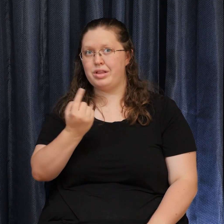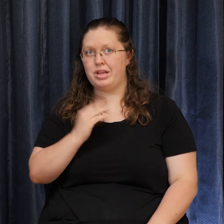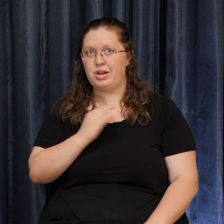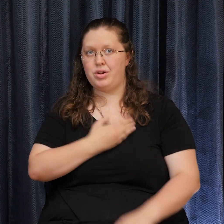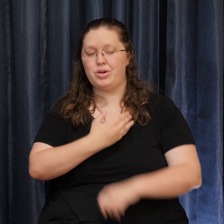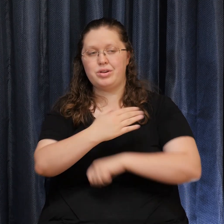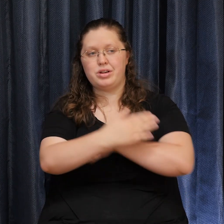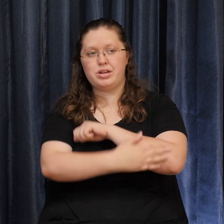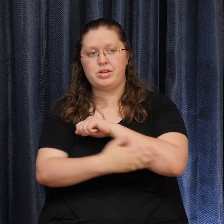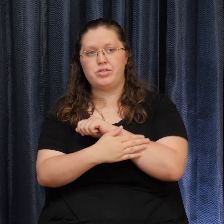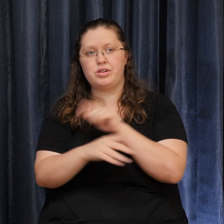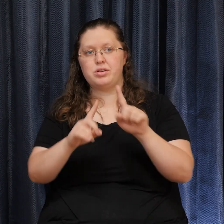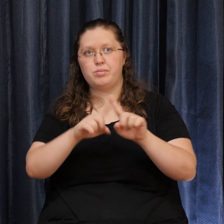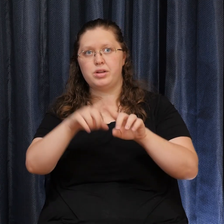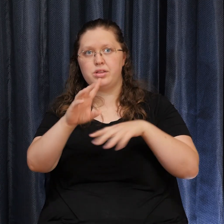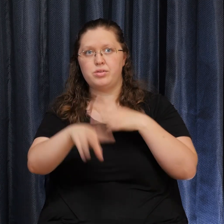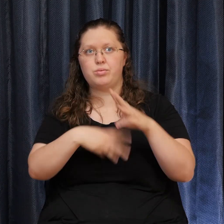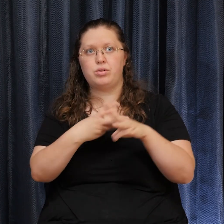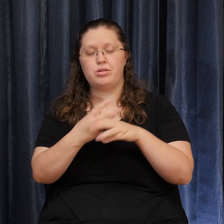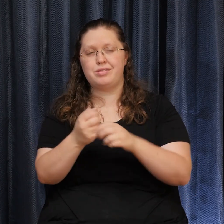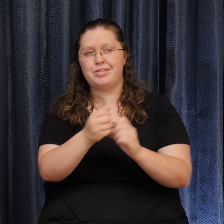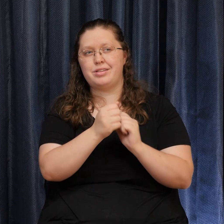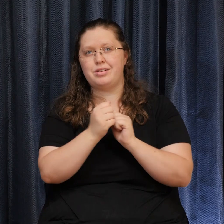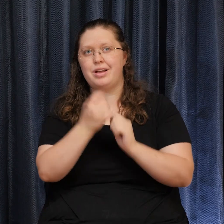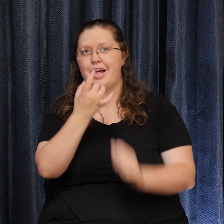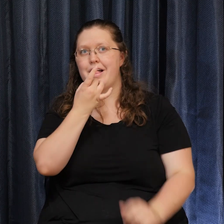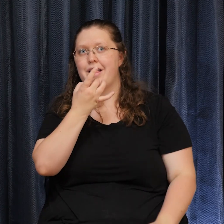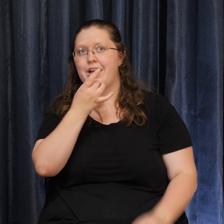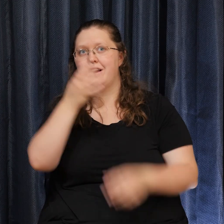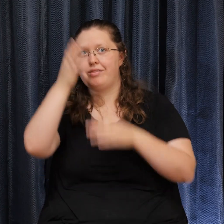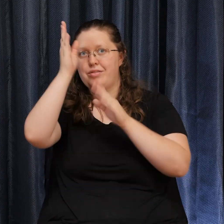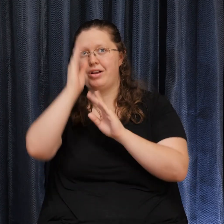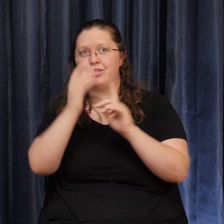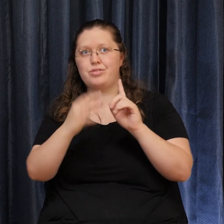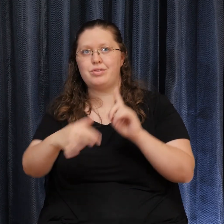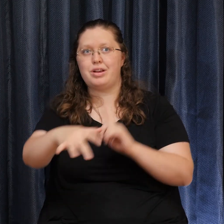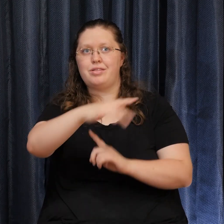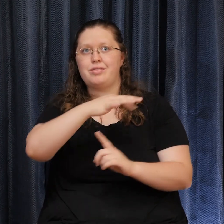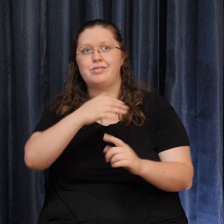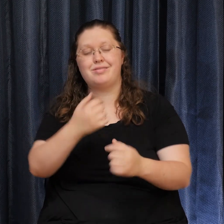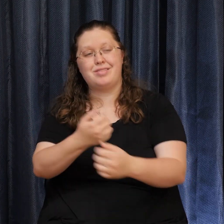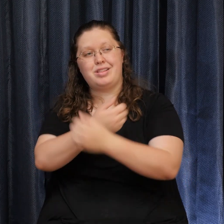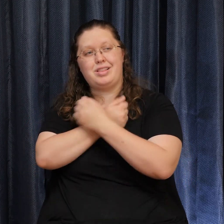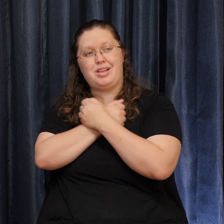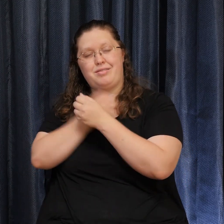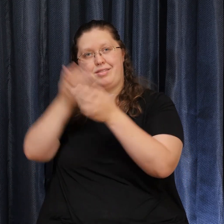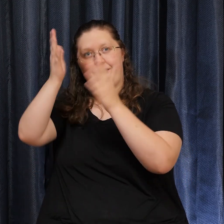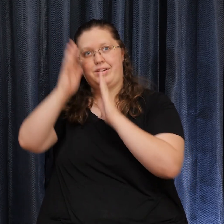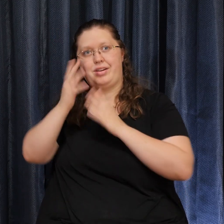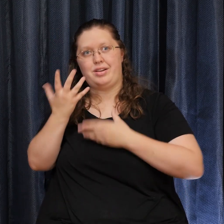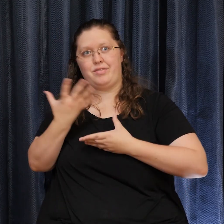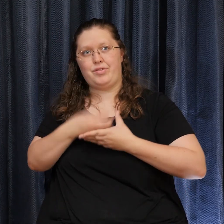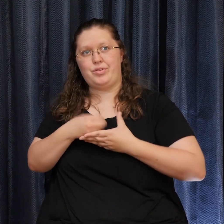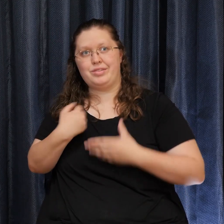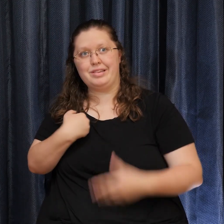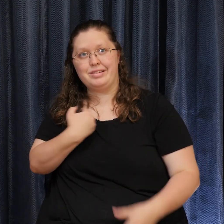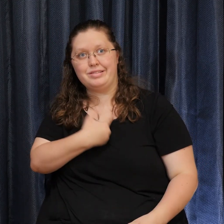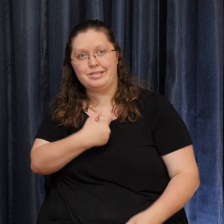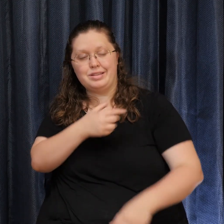Together The light of God Surrounds us The love of God Infolds us The power of God